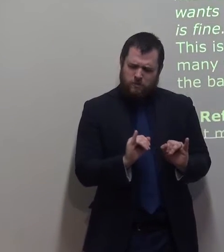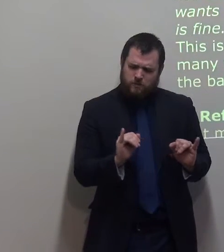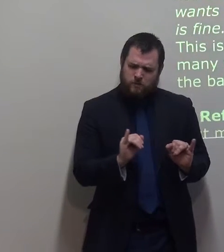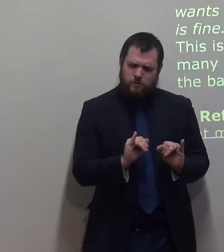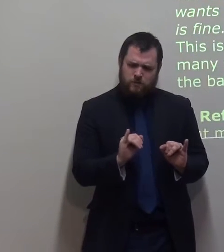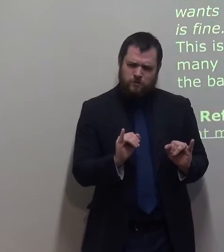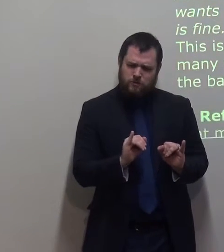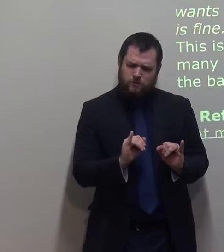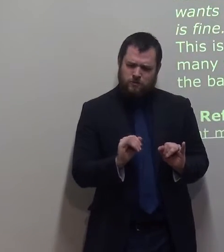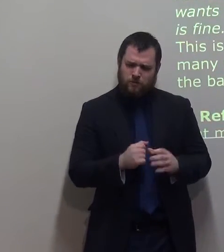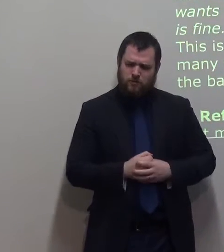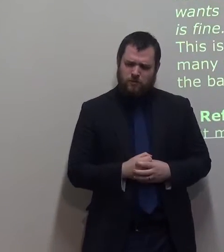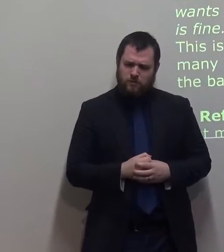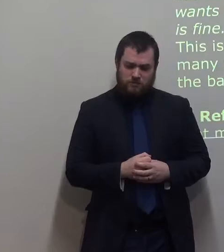Number two, I've got the terrible times.